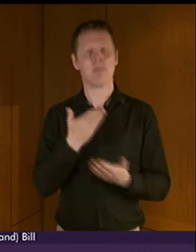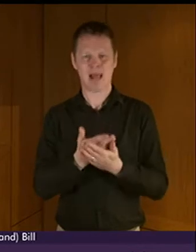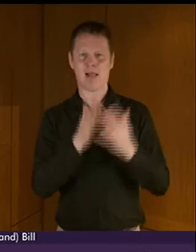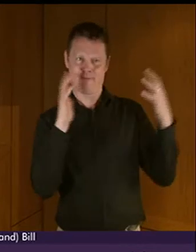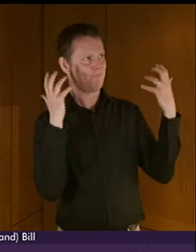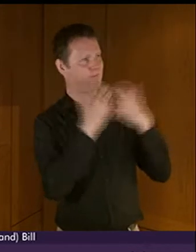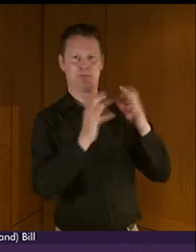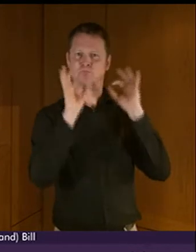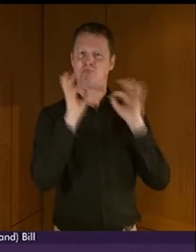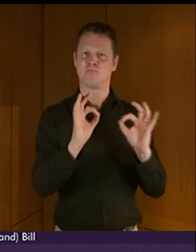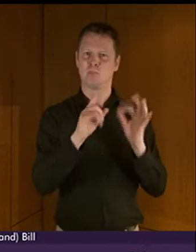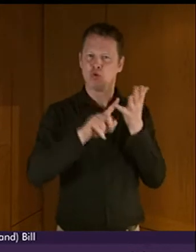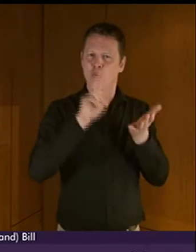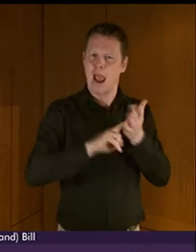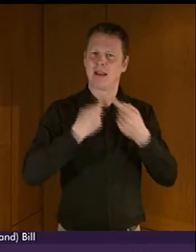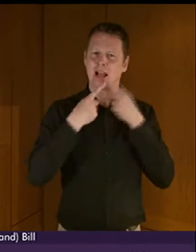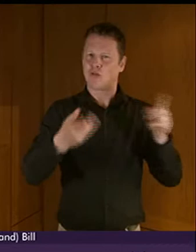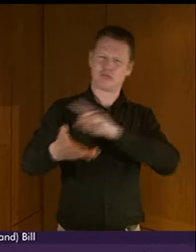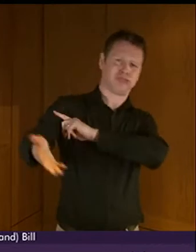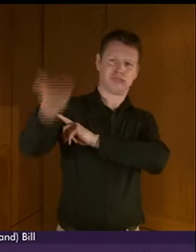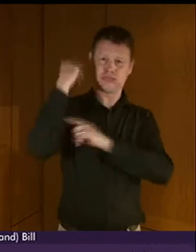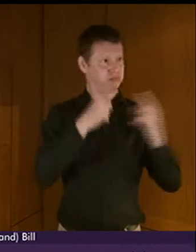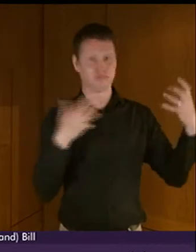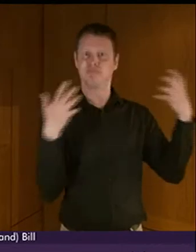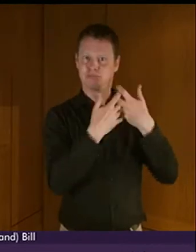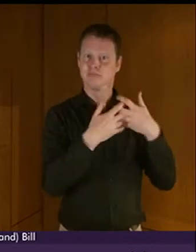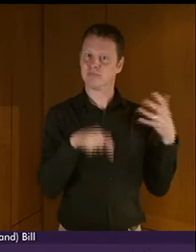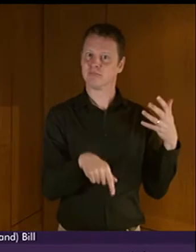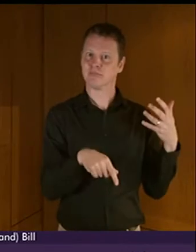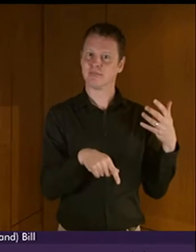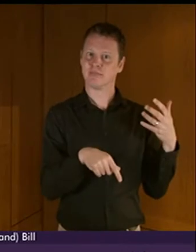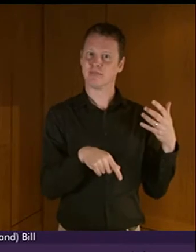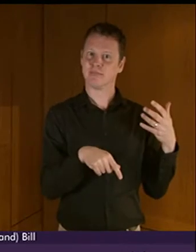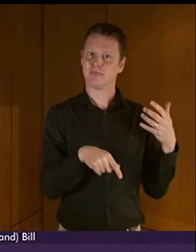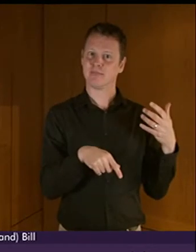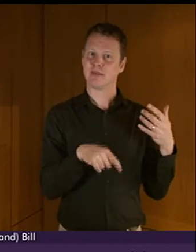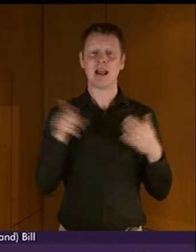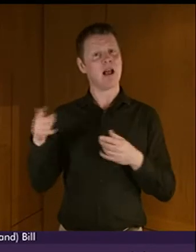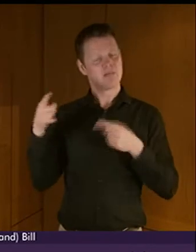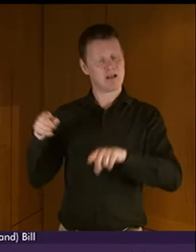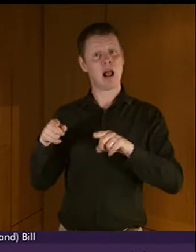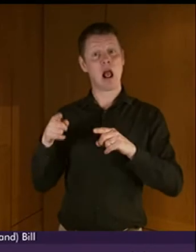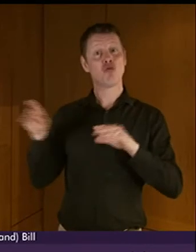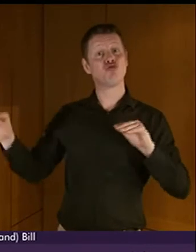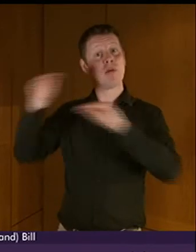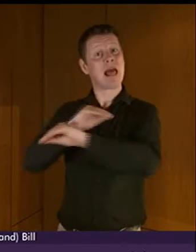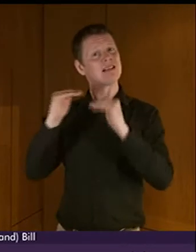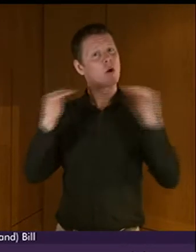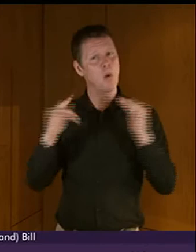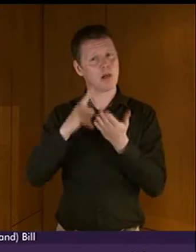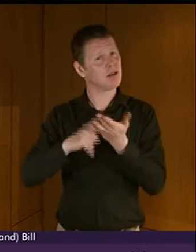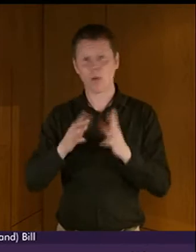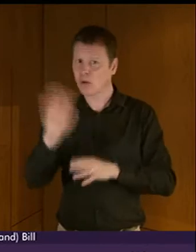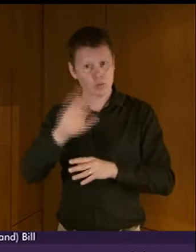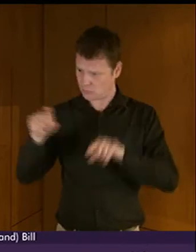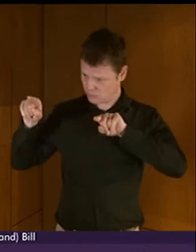declaration. It would sit alongside equality legislation, not in place of it. It would provide a platform in which